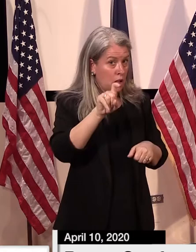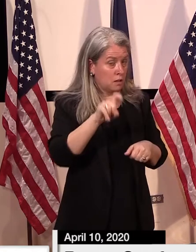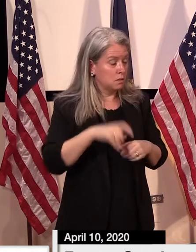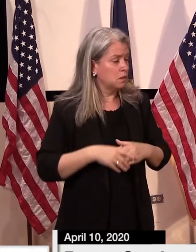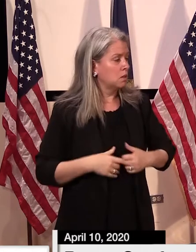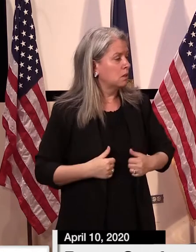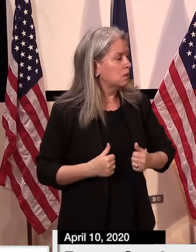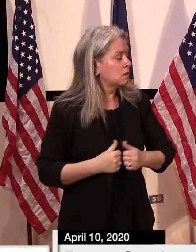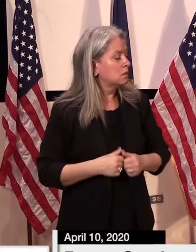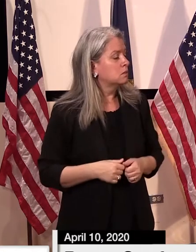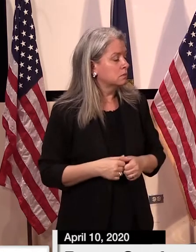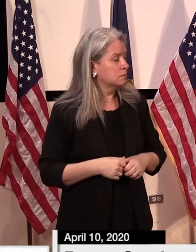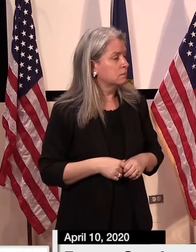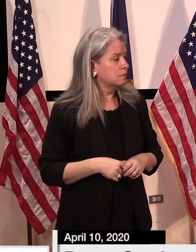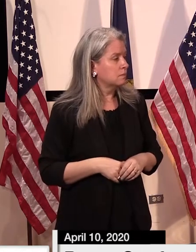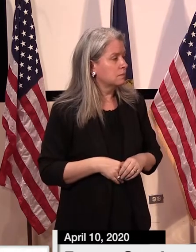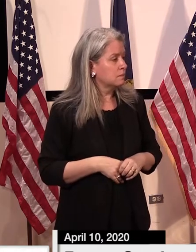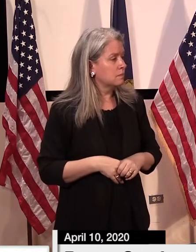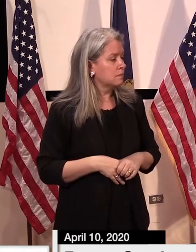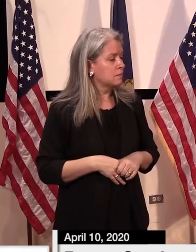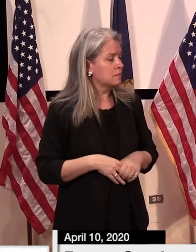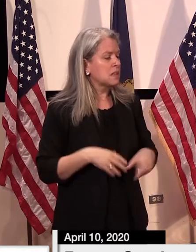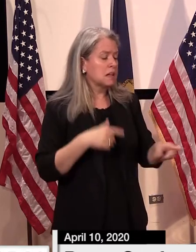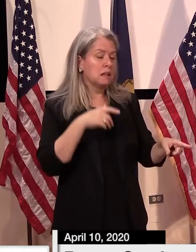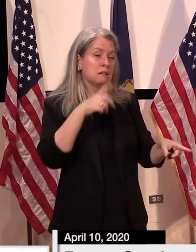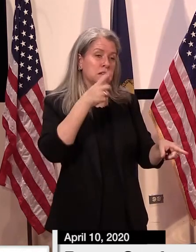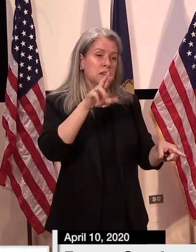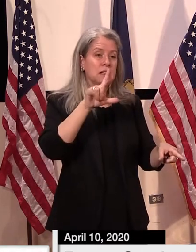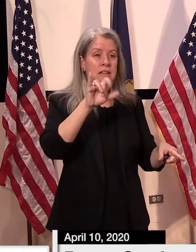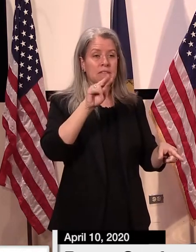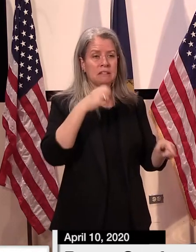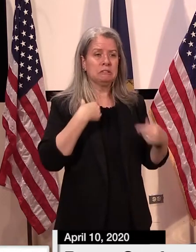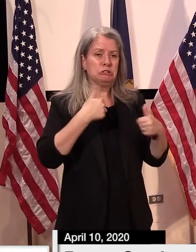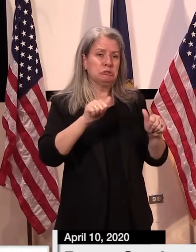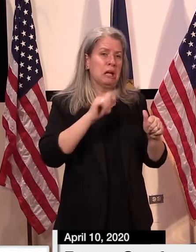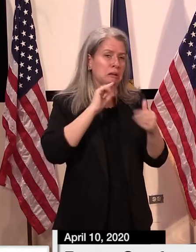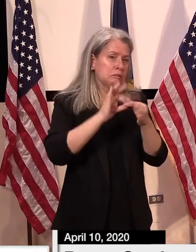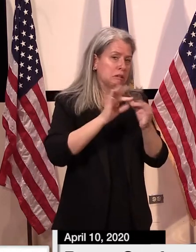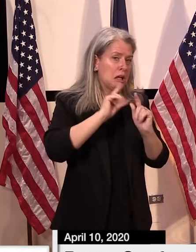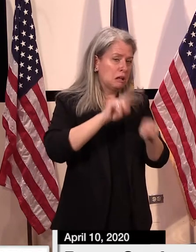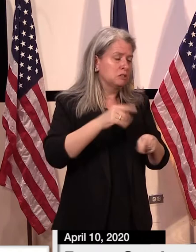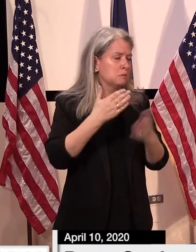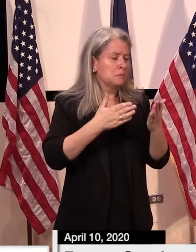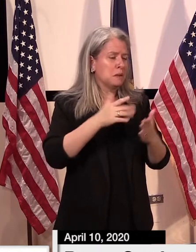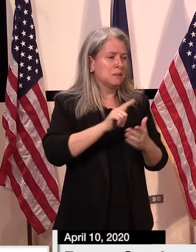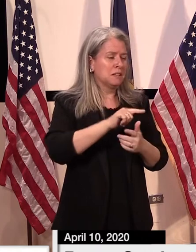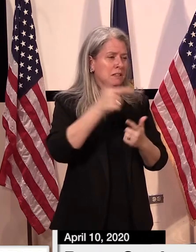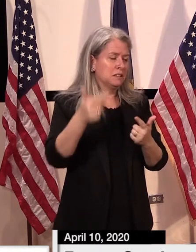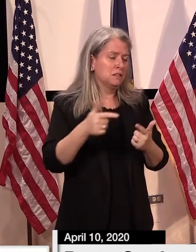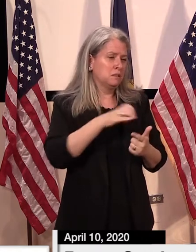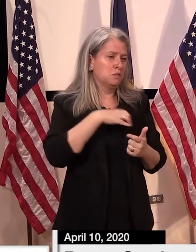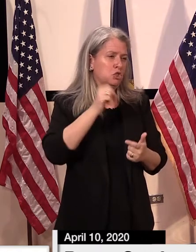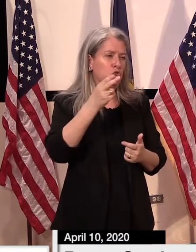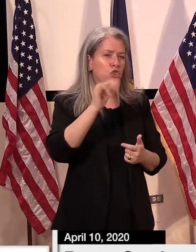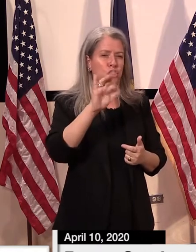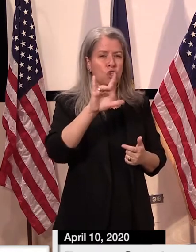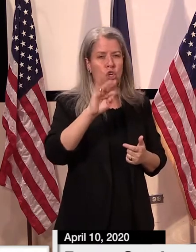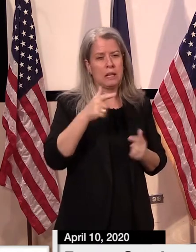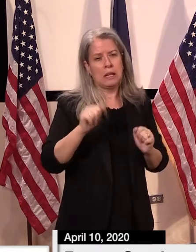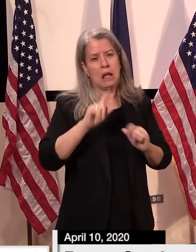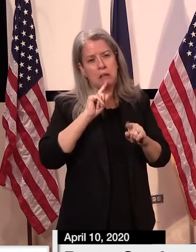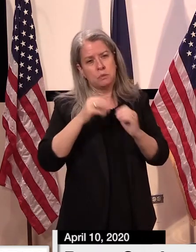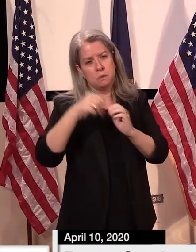Sure. So I could take a little guess at this one, and perhaps Commissioner Scherling would also.